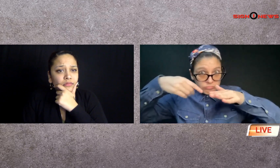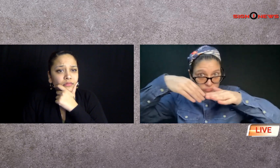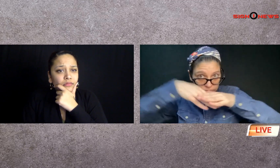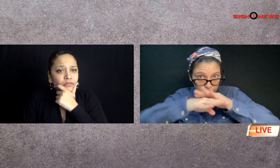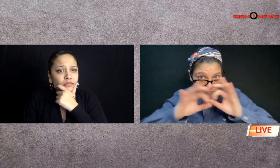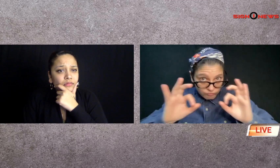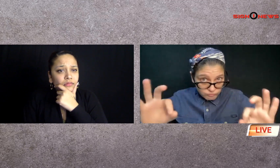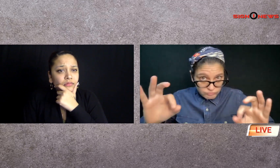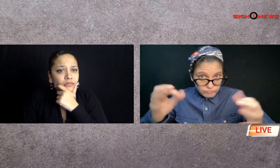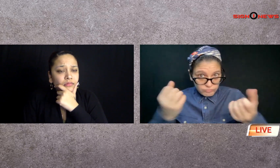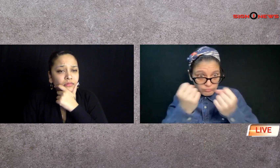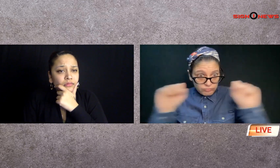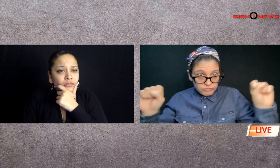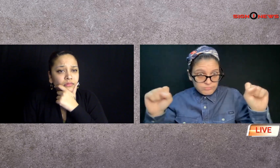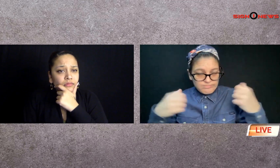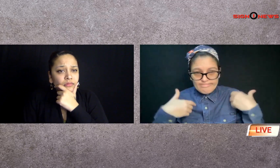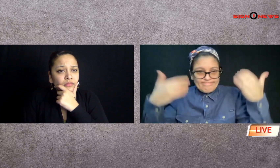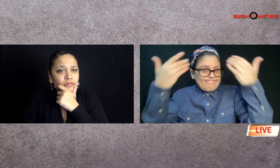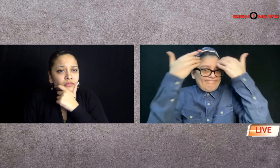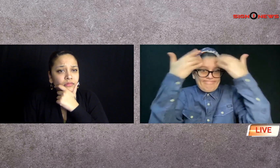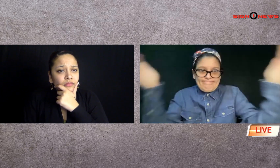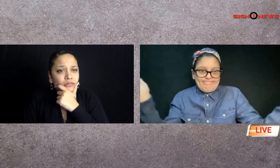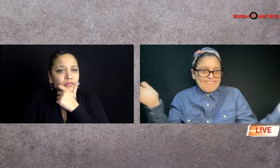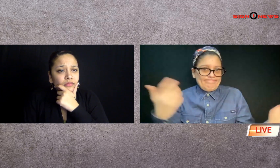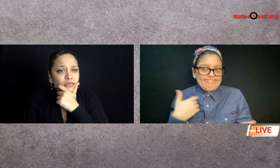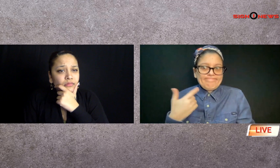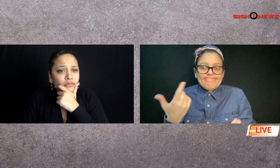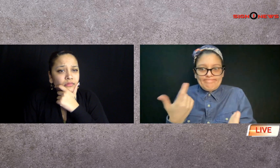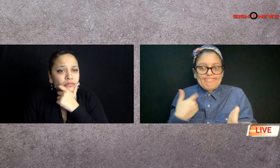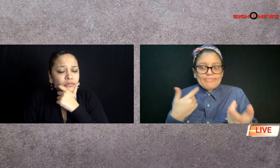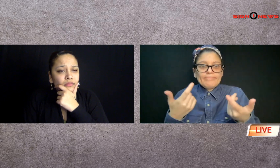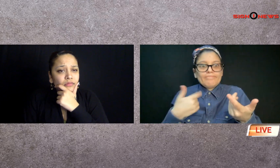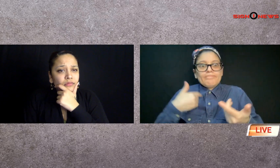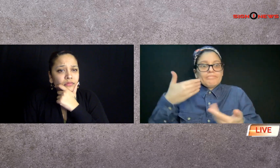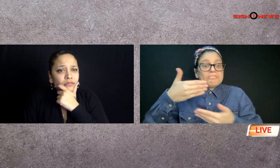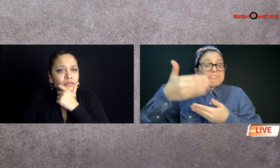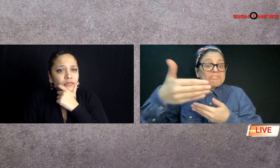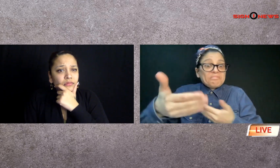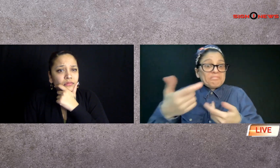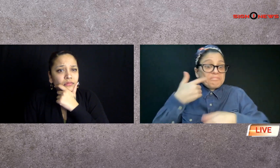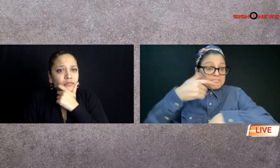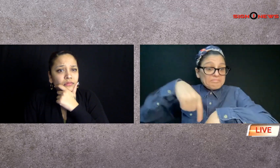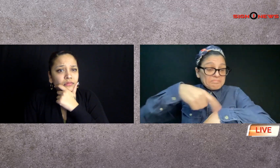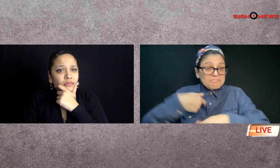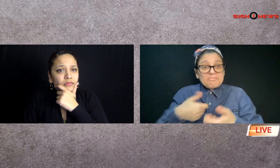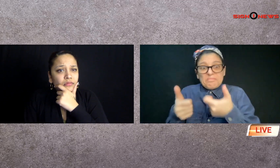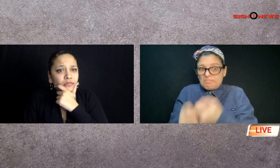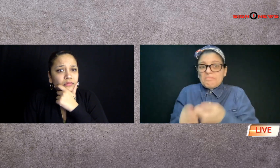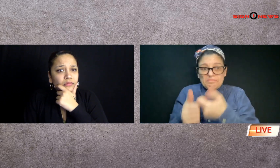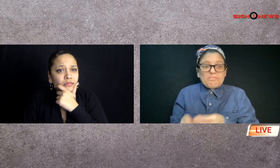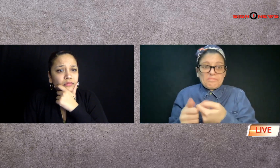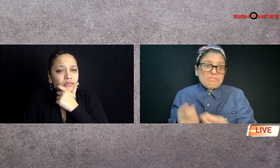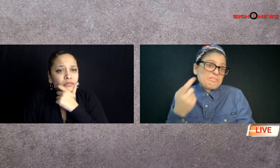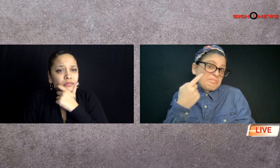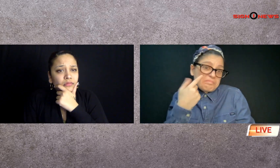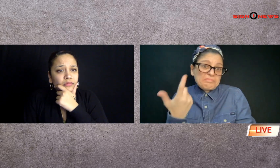friend is going to be able to get to the border safely I'm still texting him and